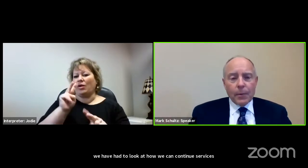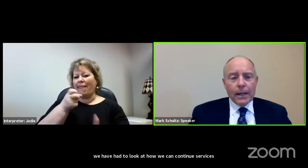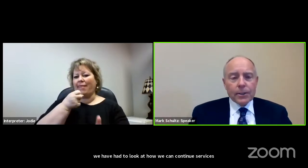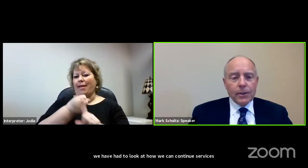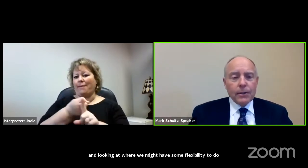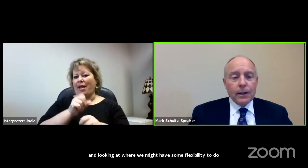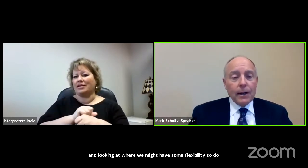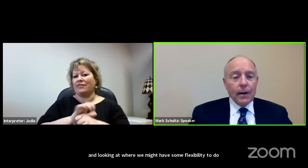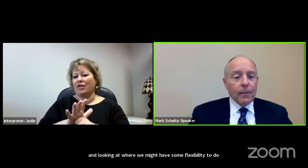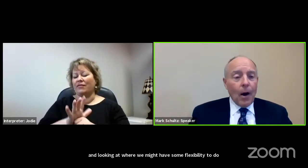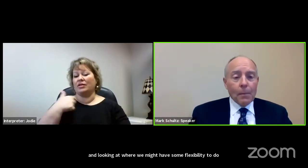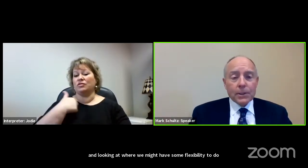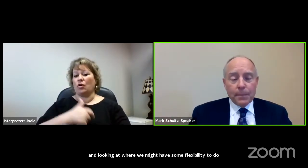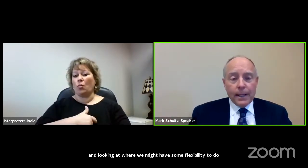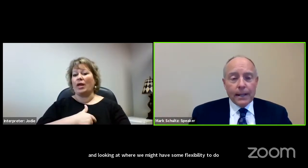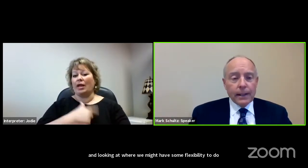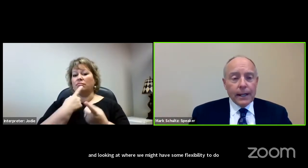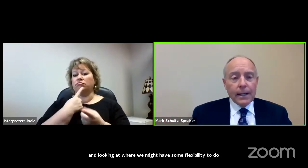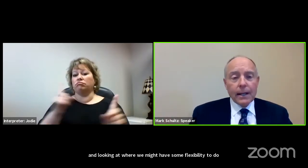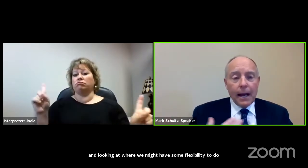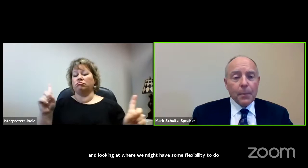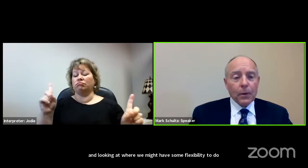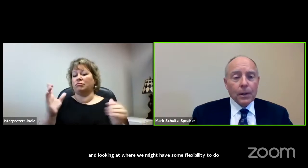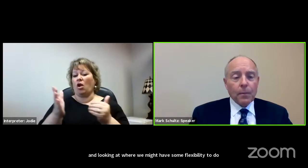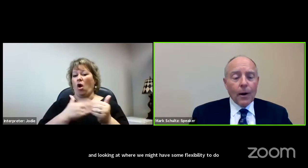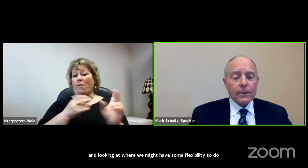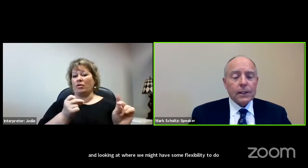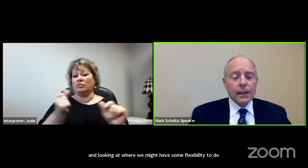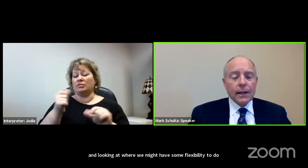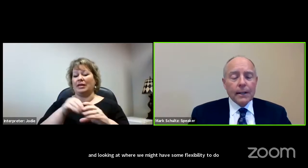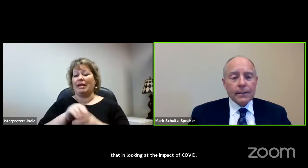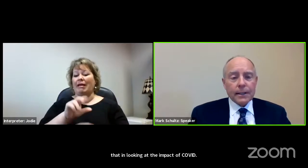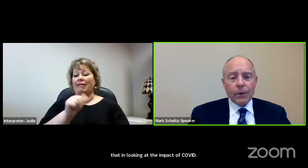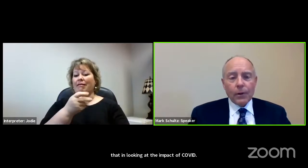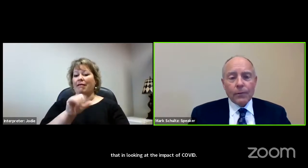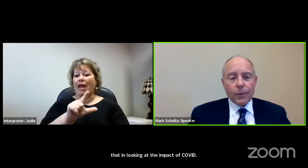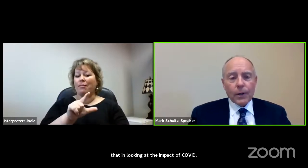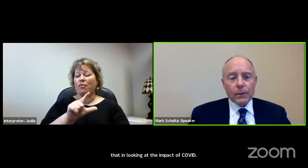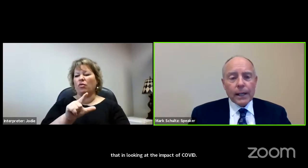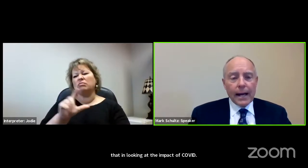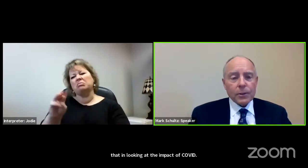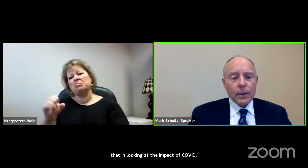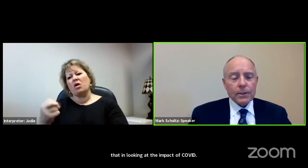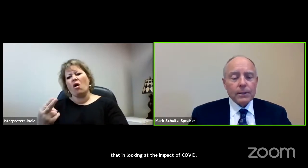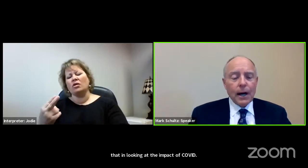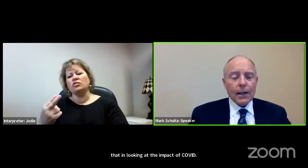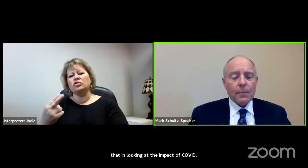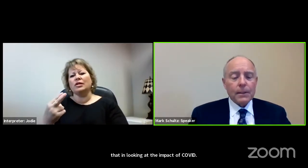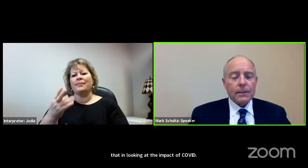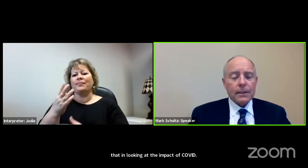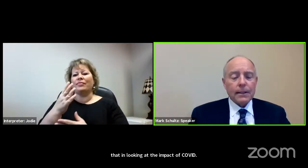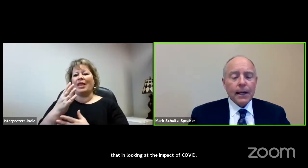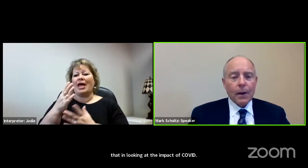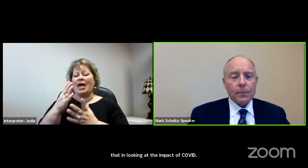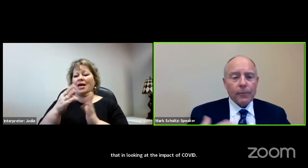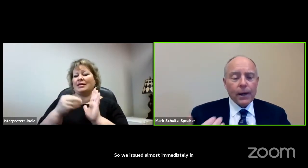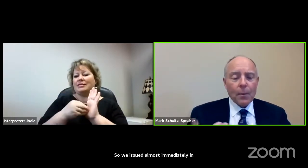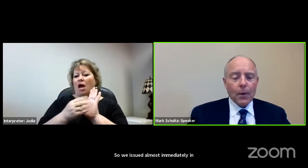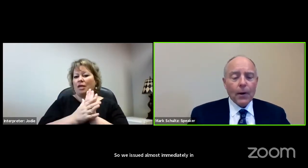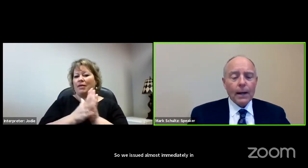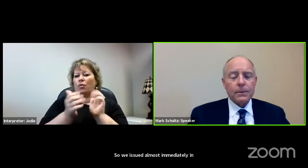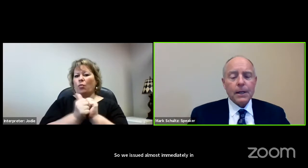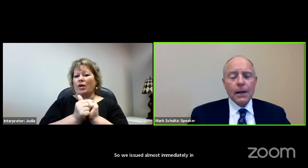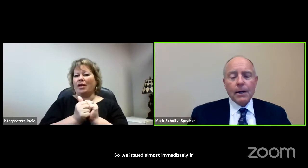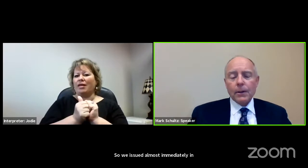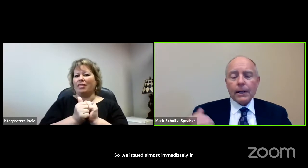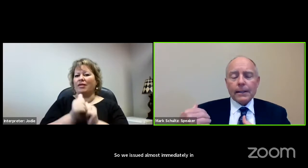So we issued almost immediately in April and March several frequently asked question documents that help the